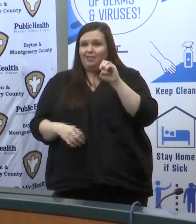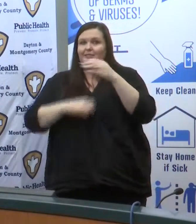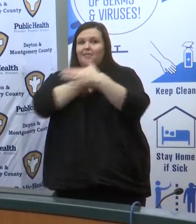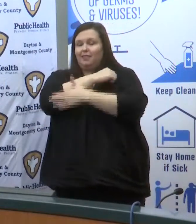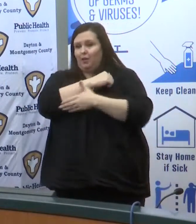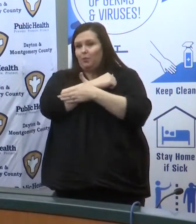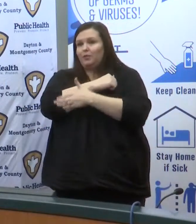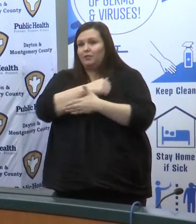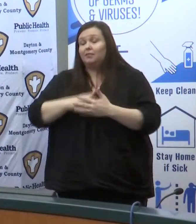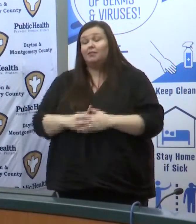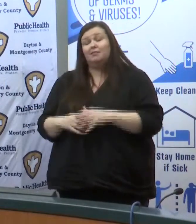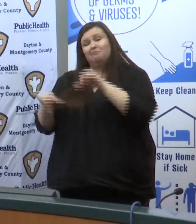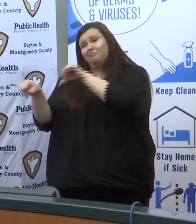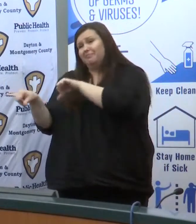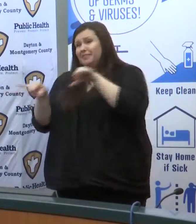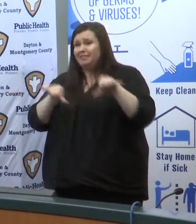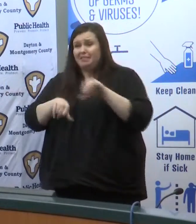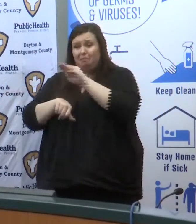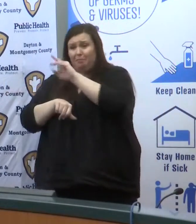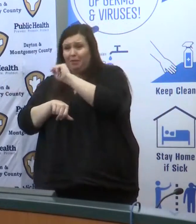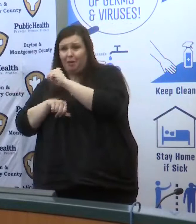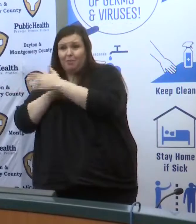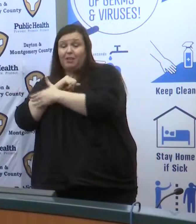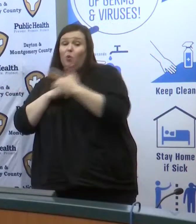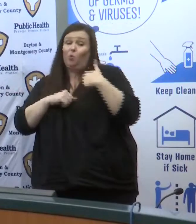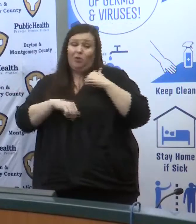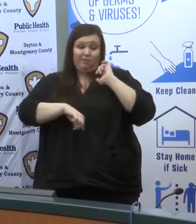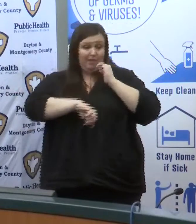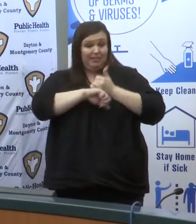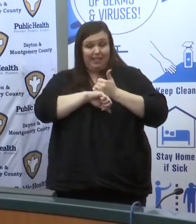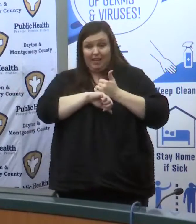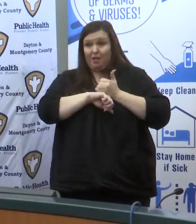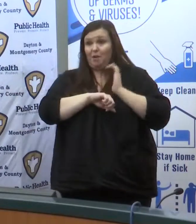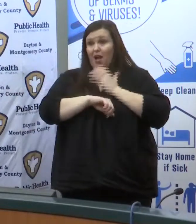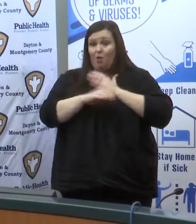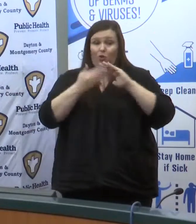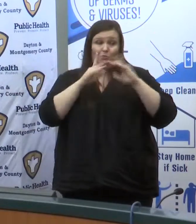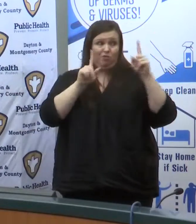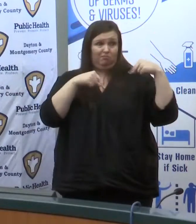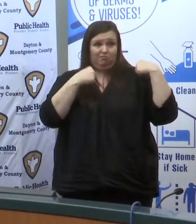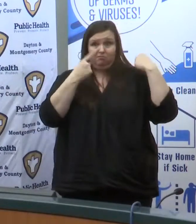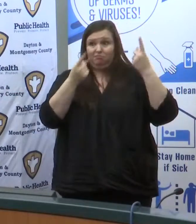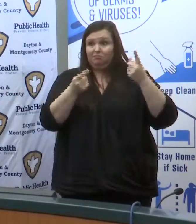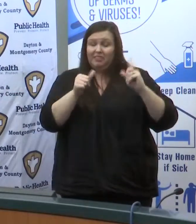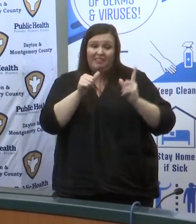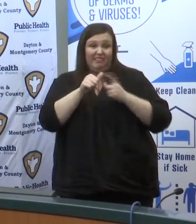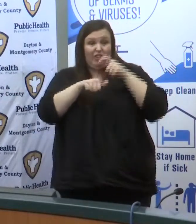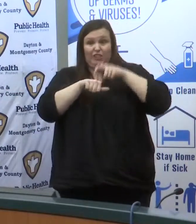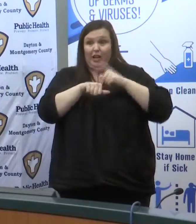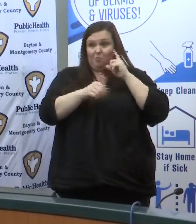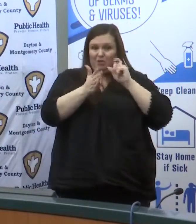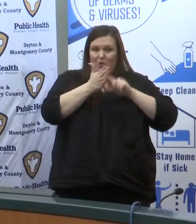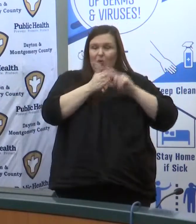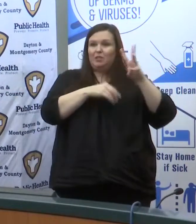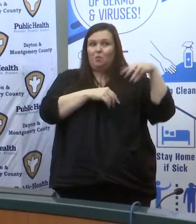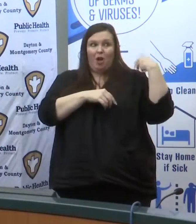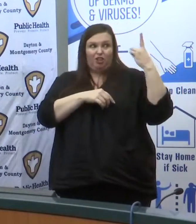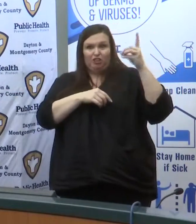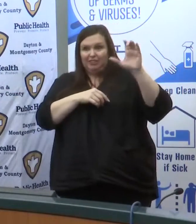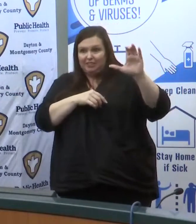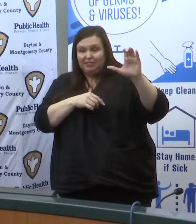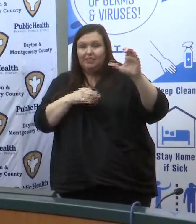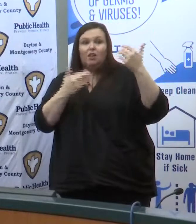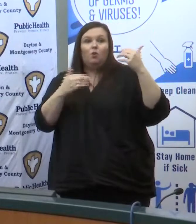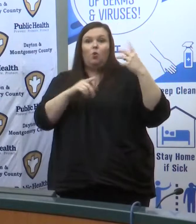just like Montgomery County we have been mobilizing our community from the beginning when we first saw those cases in Washington and